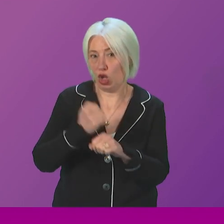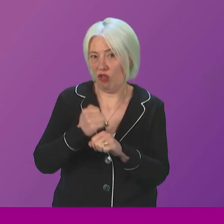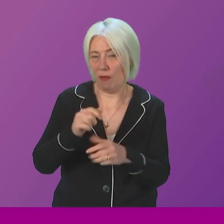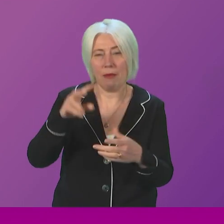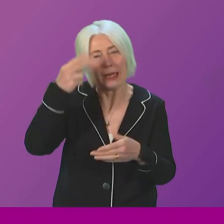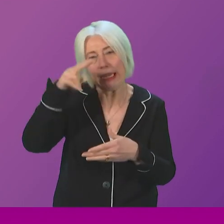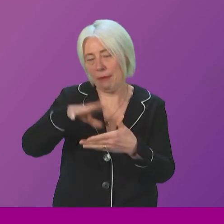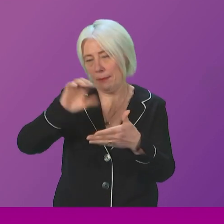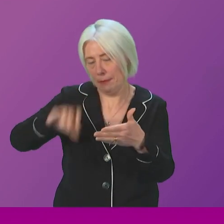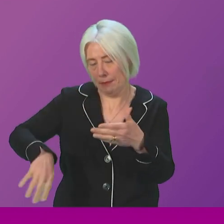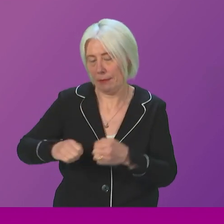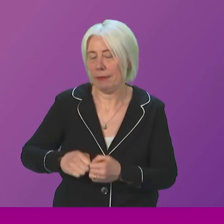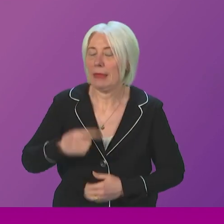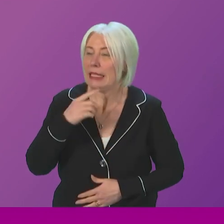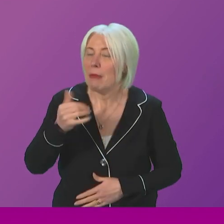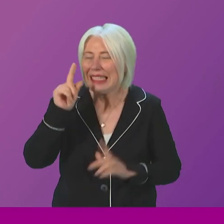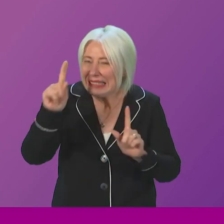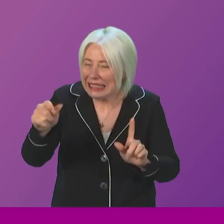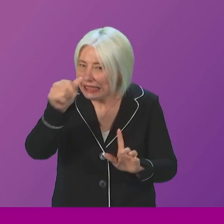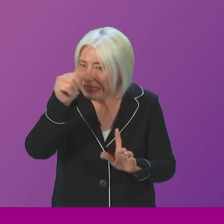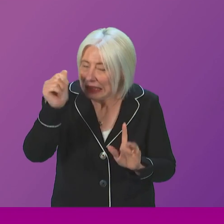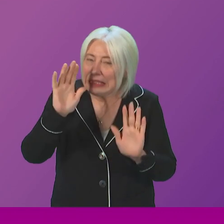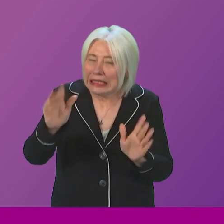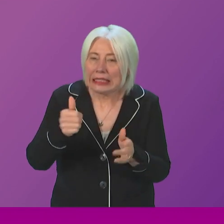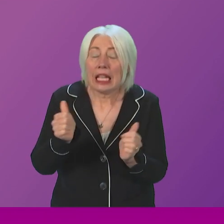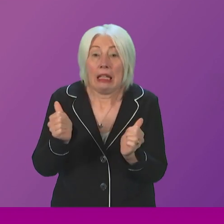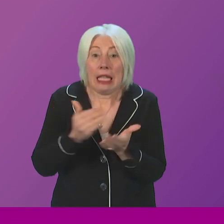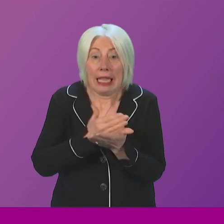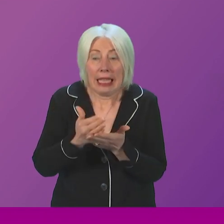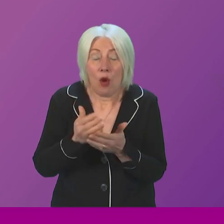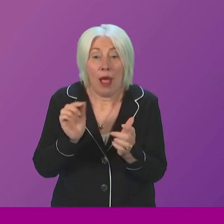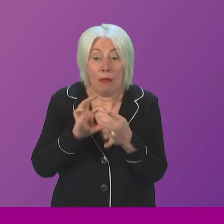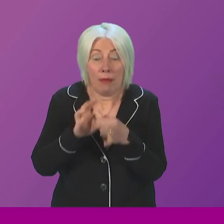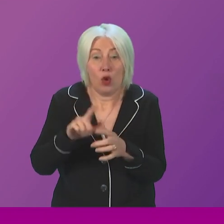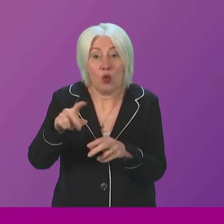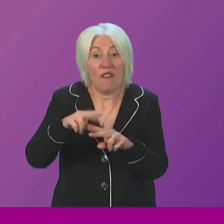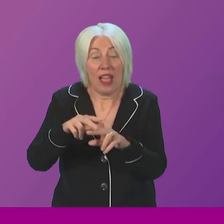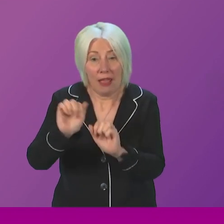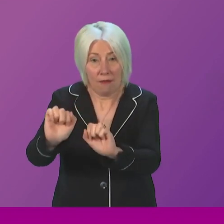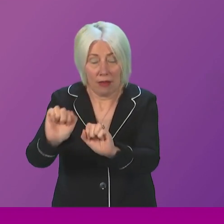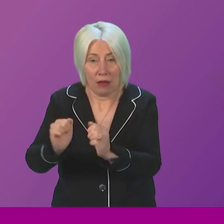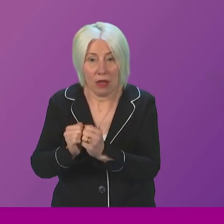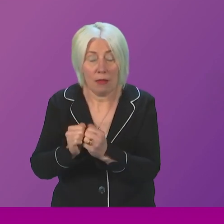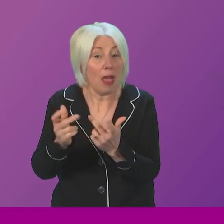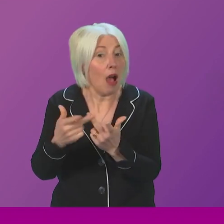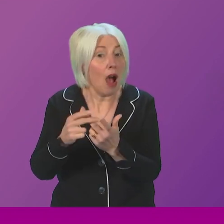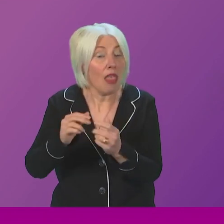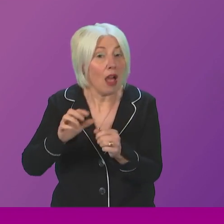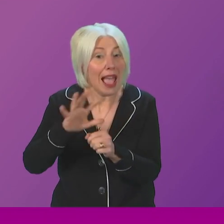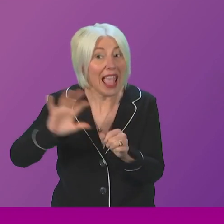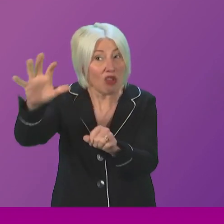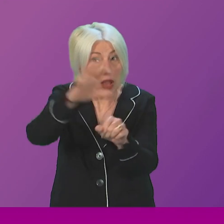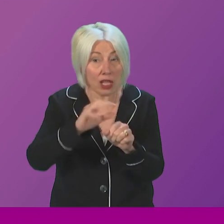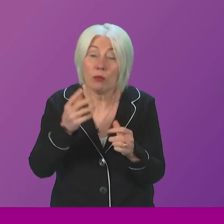this. It might be wise to be clear why this is appropriate for Fife in particular, because other areas might expect